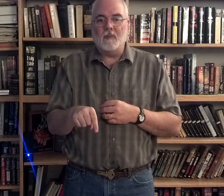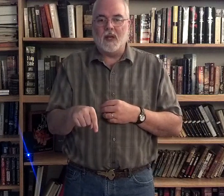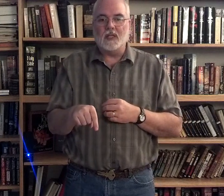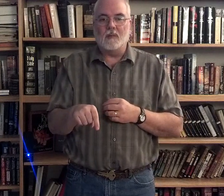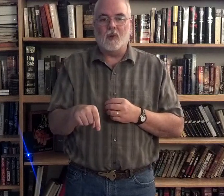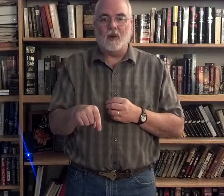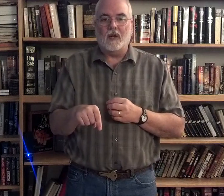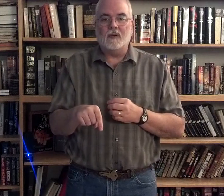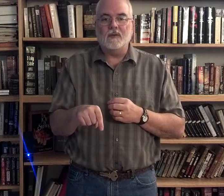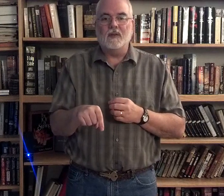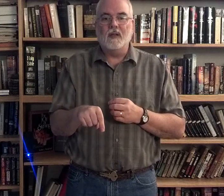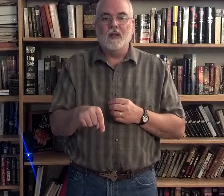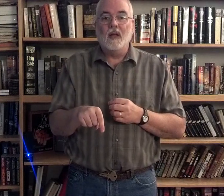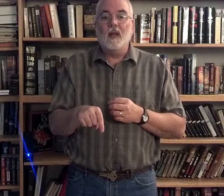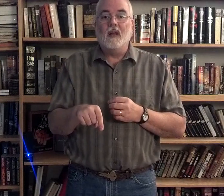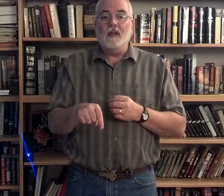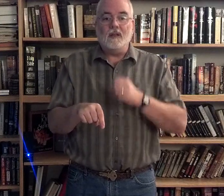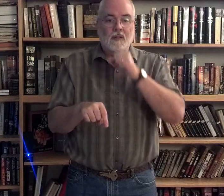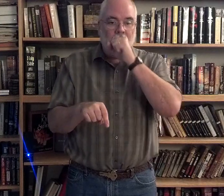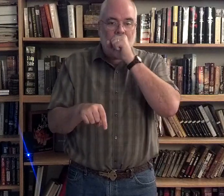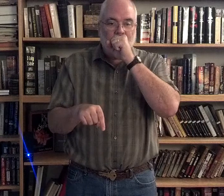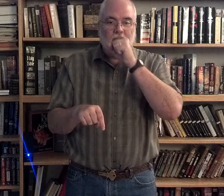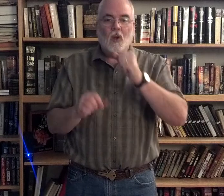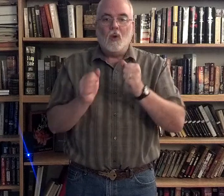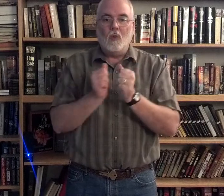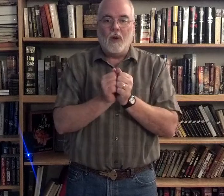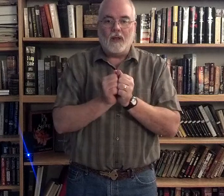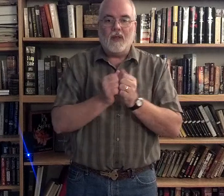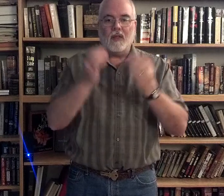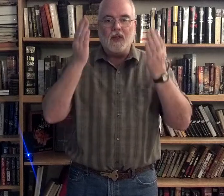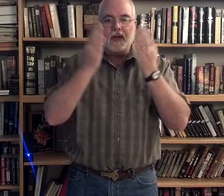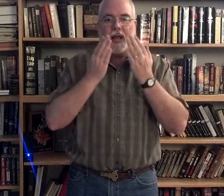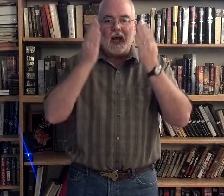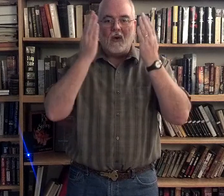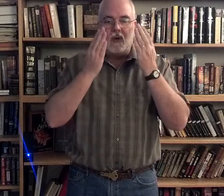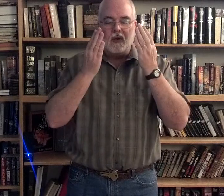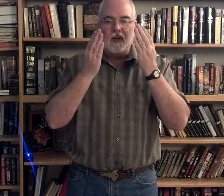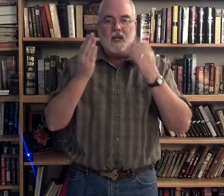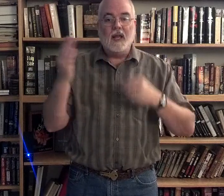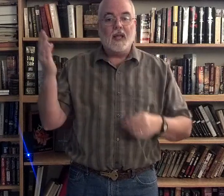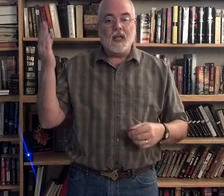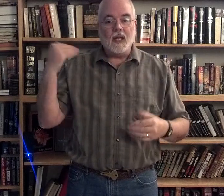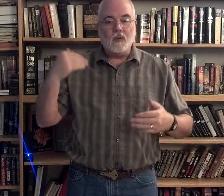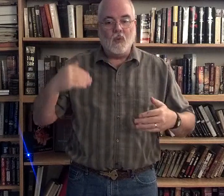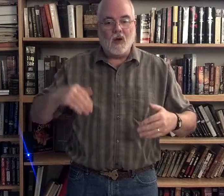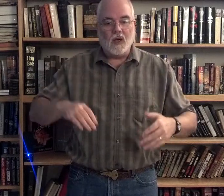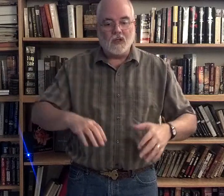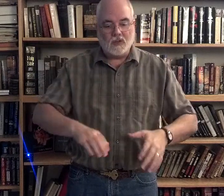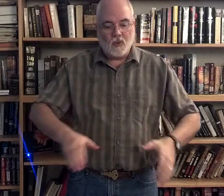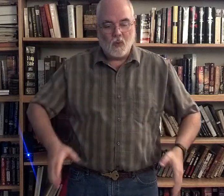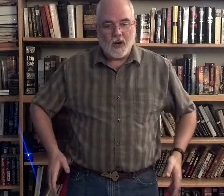So now, with the towel he was wearing.